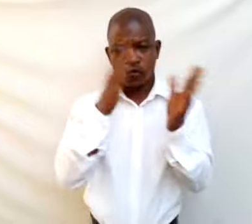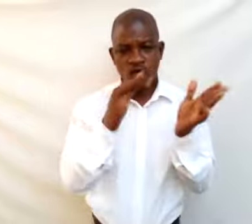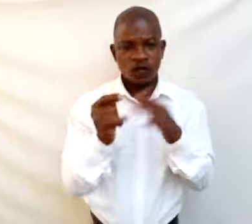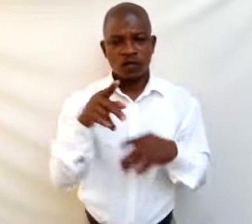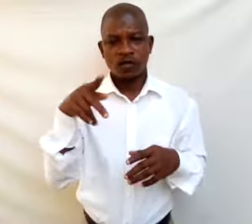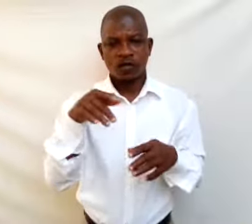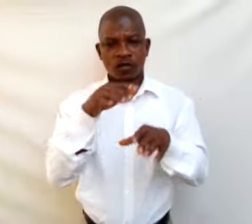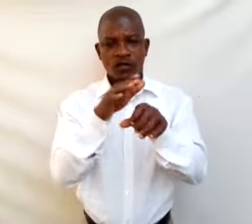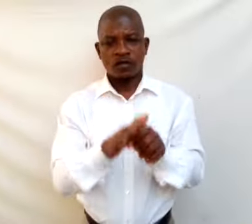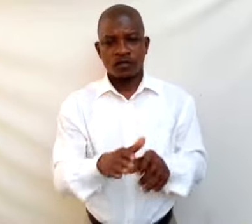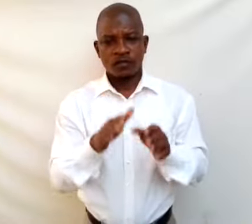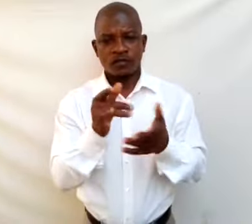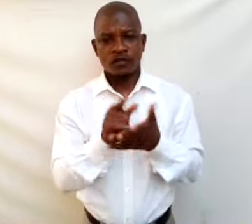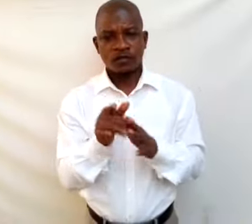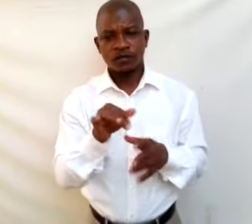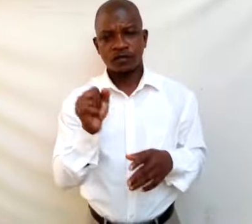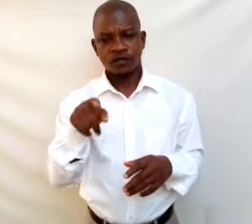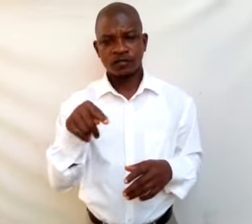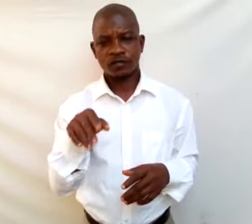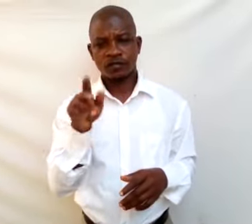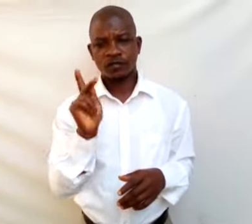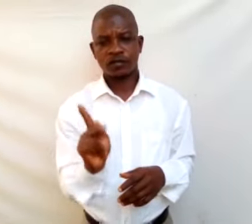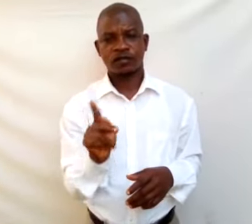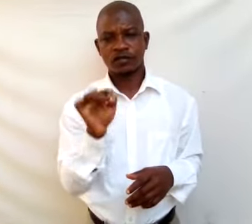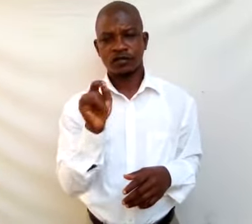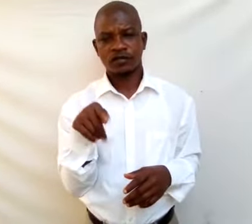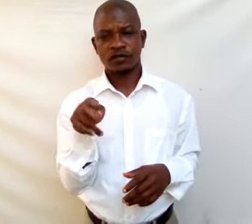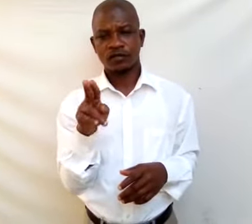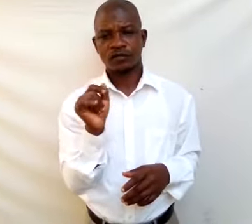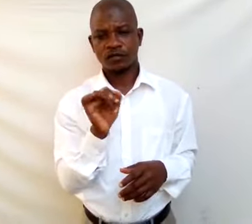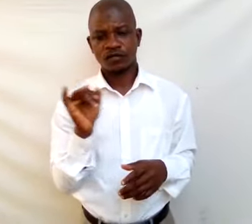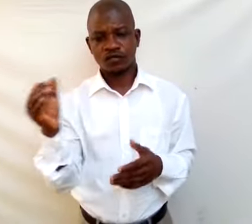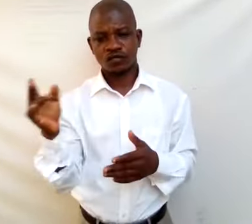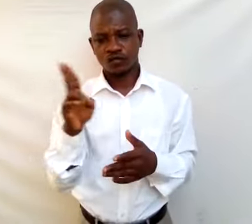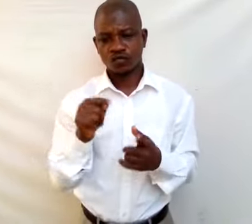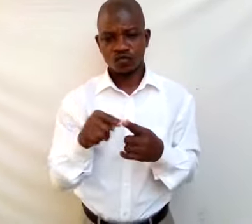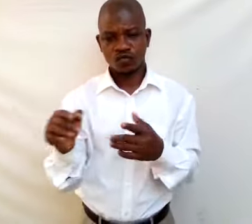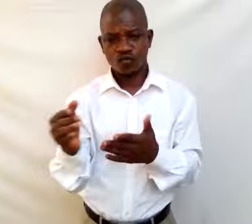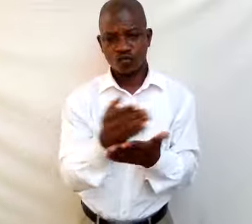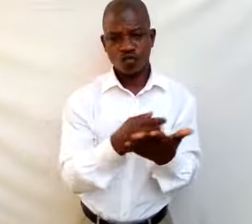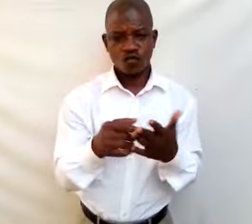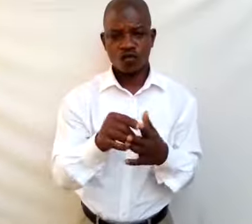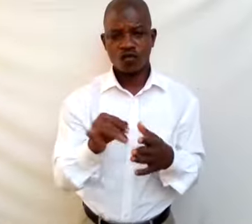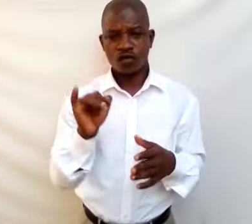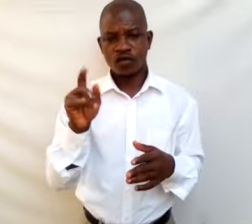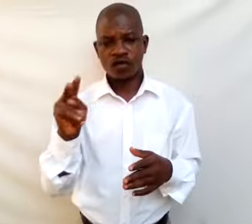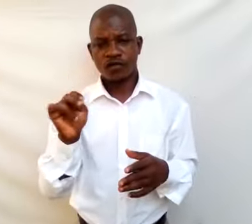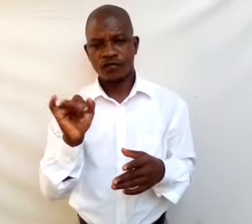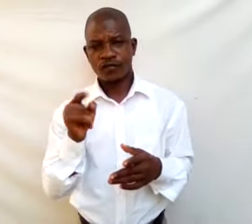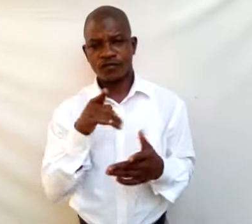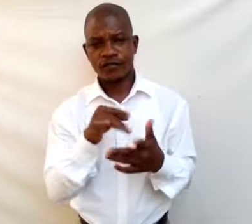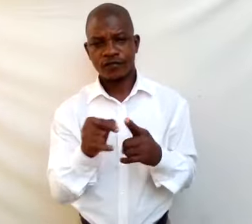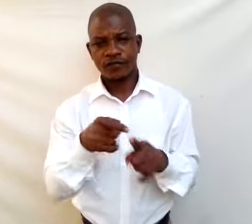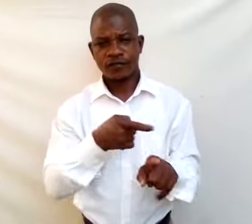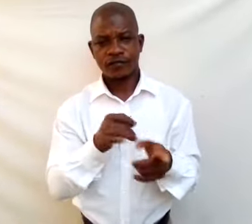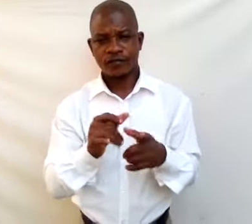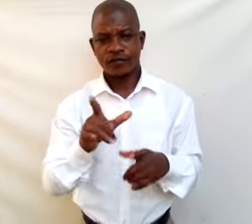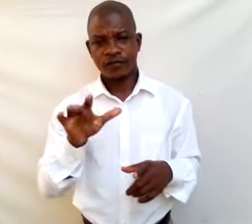Specimen K, putter is used to collect tiny invertebrates from leaves or crevices.